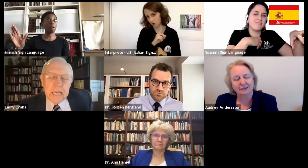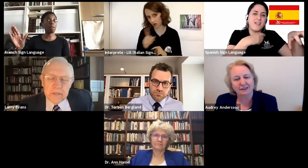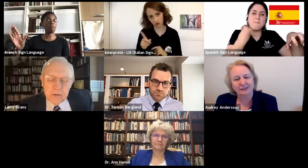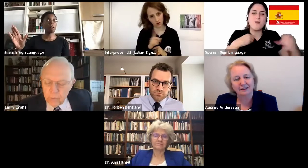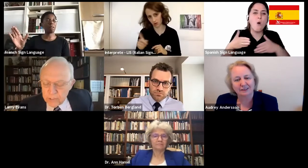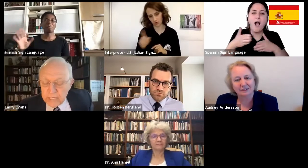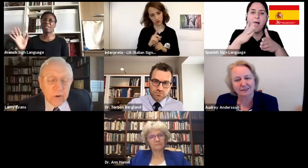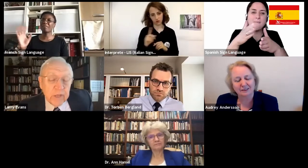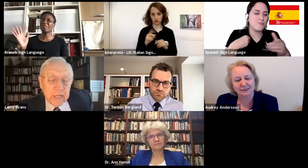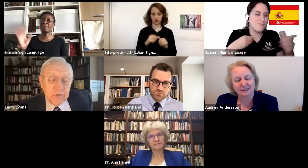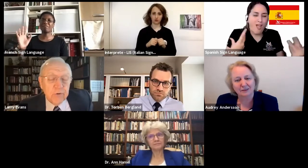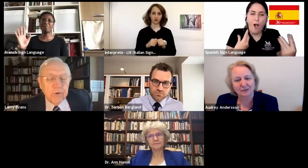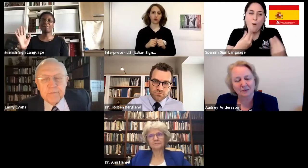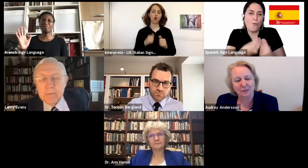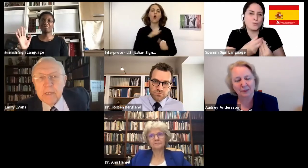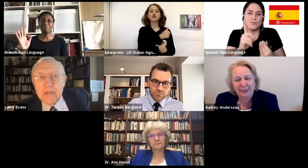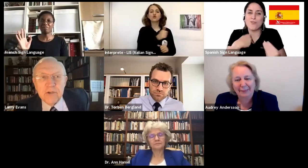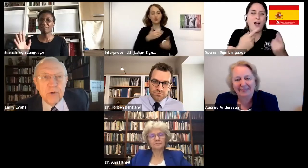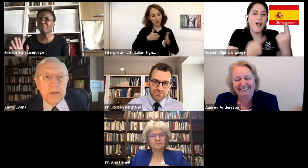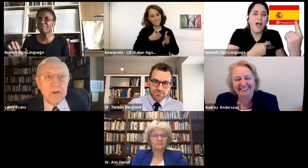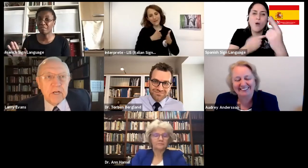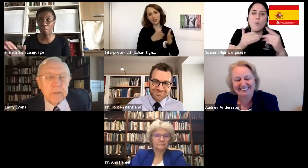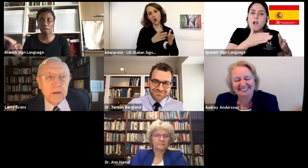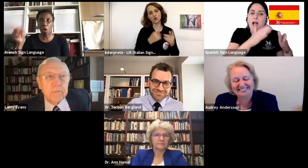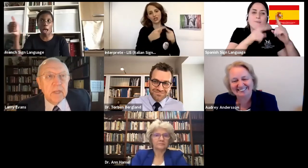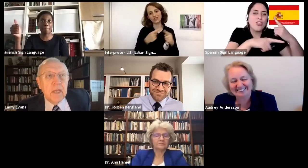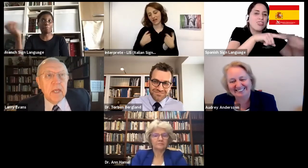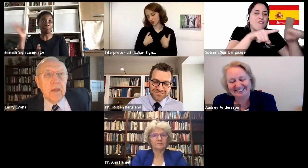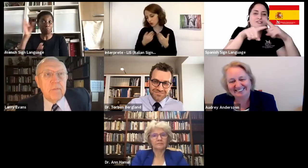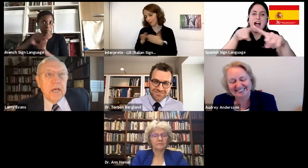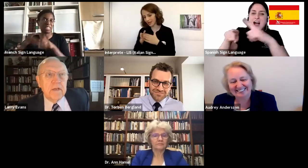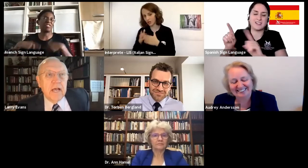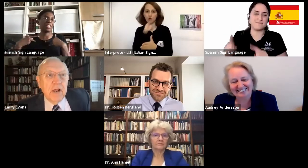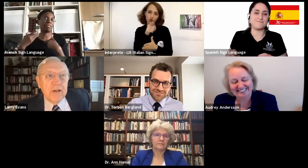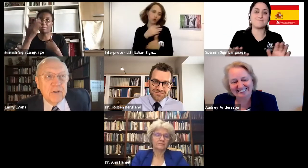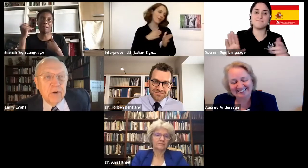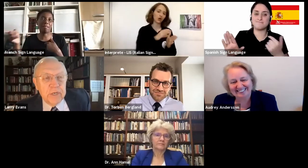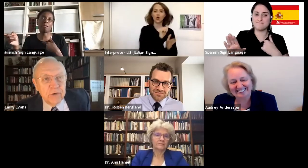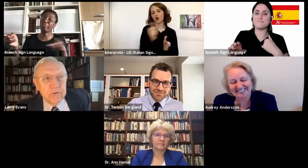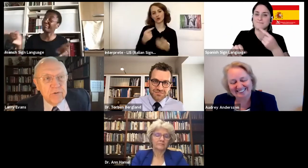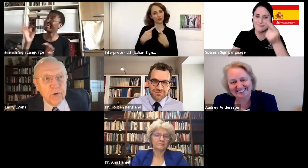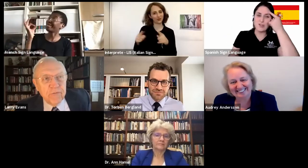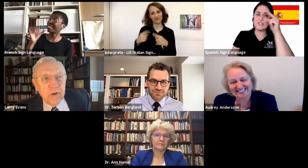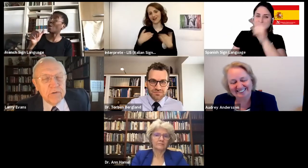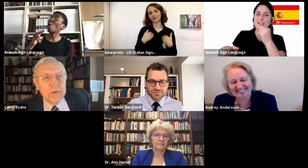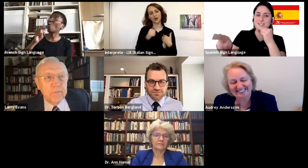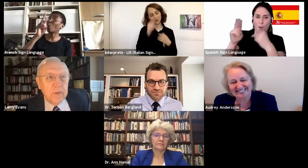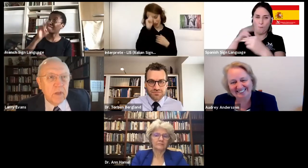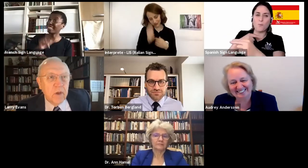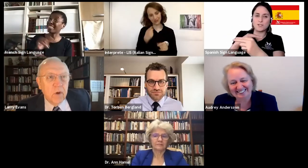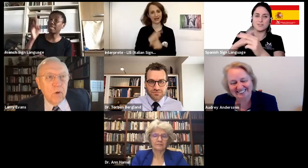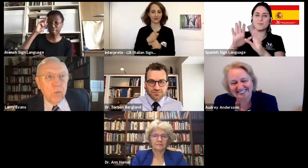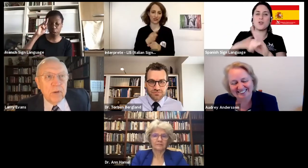ask a question. I know the answer to it, because you and I have talked about it. But I will ask the question, true or false?